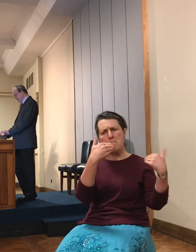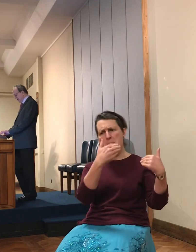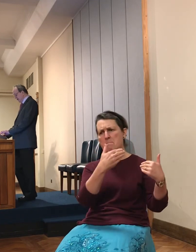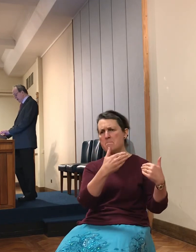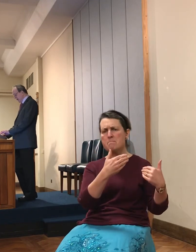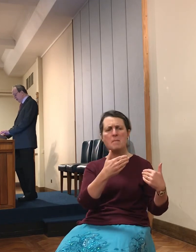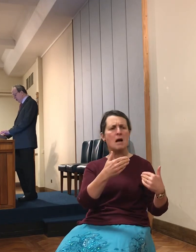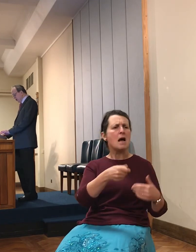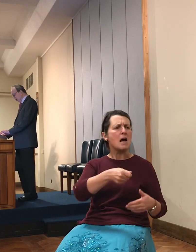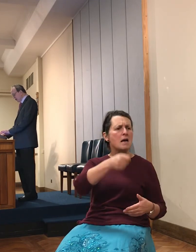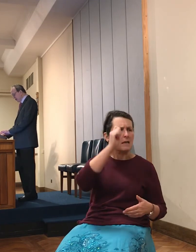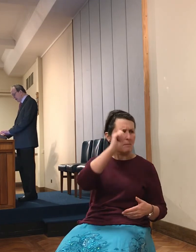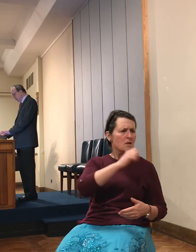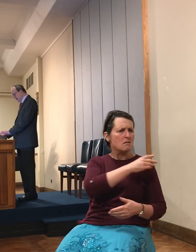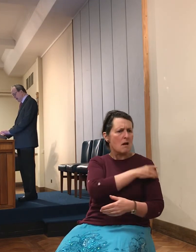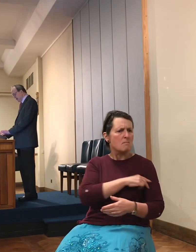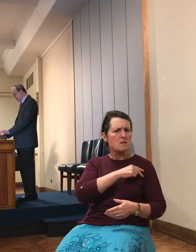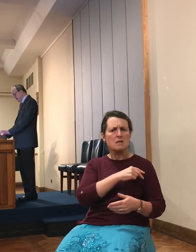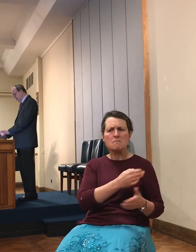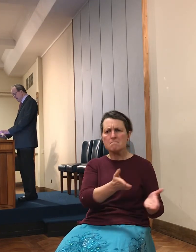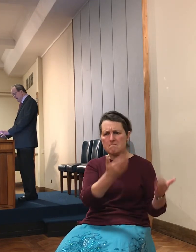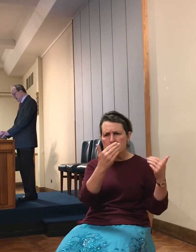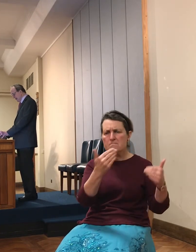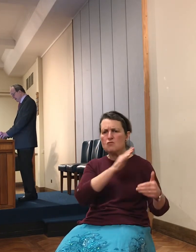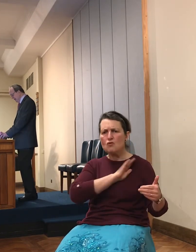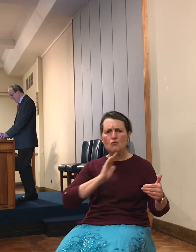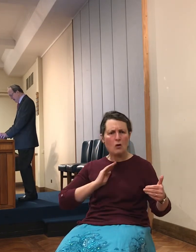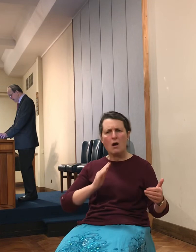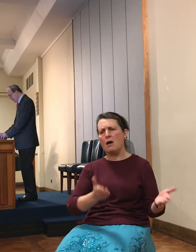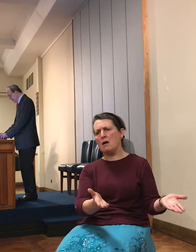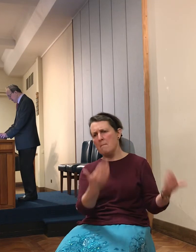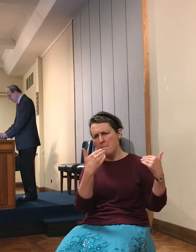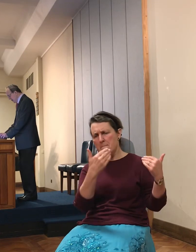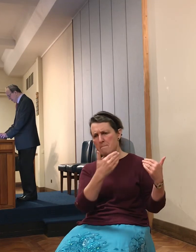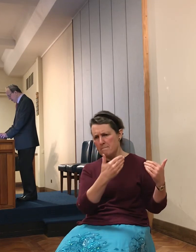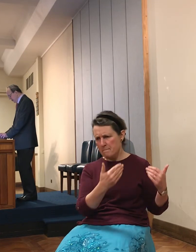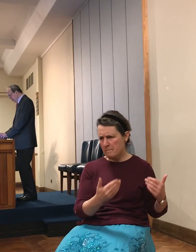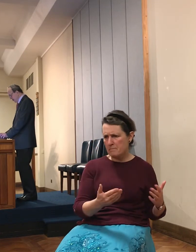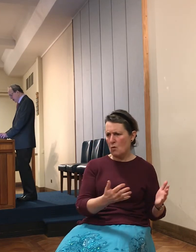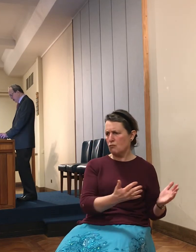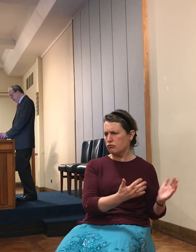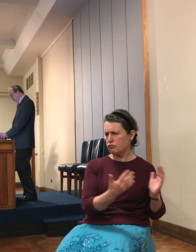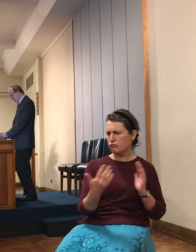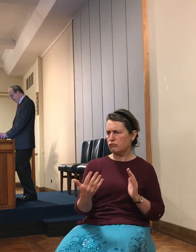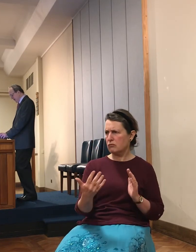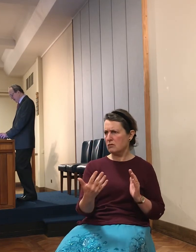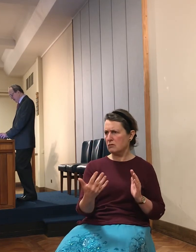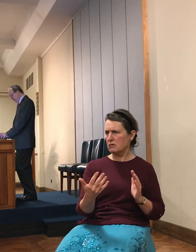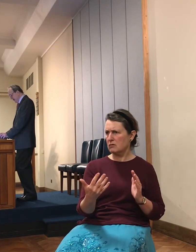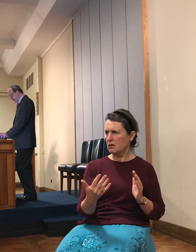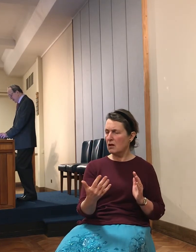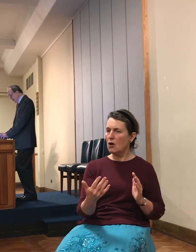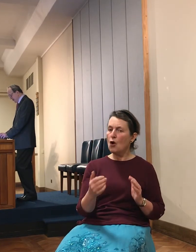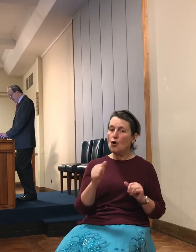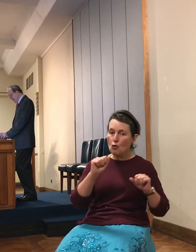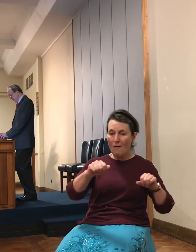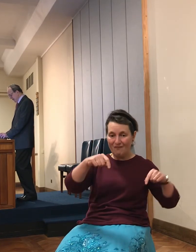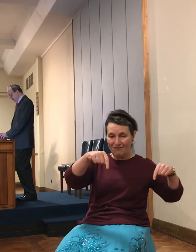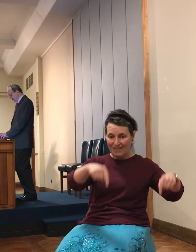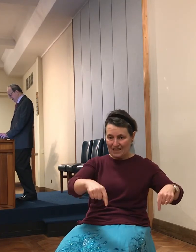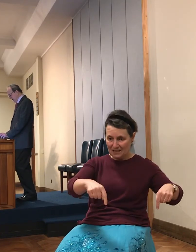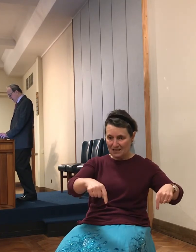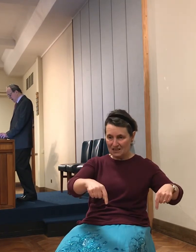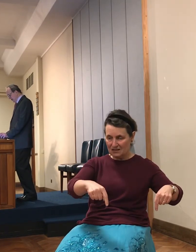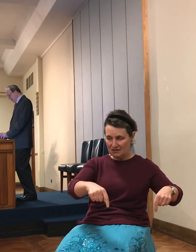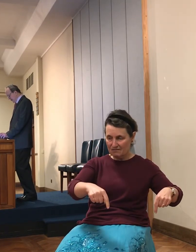the captains of the men of war, which went with him, come near, put your feet upon the